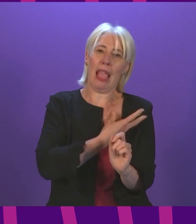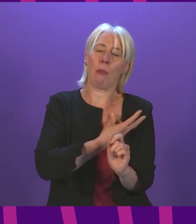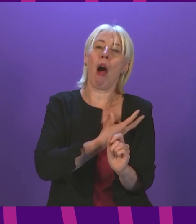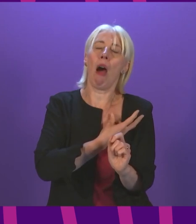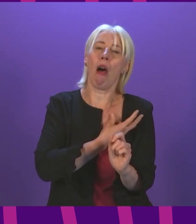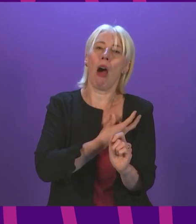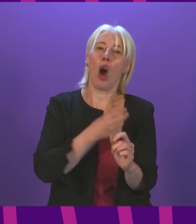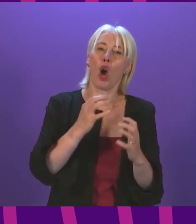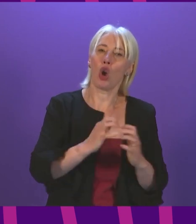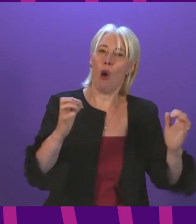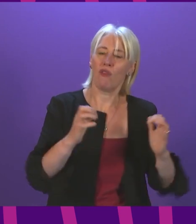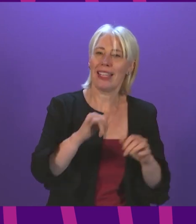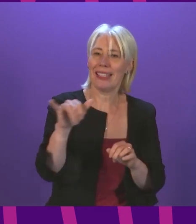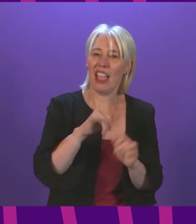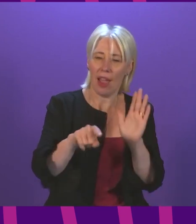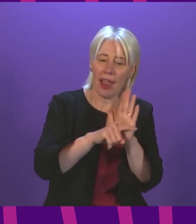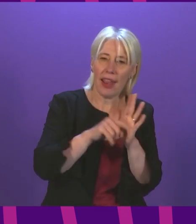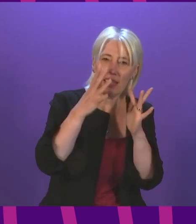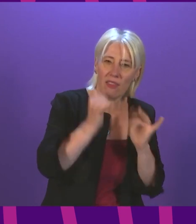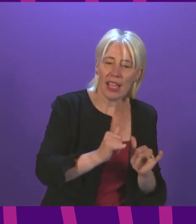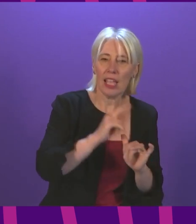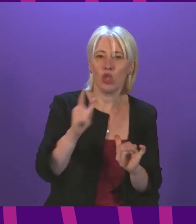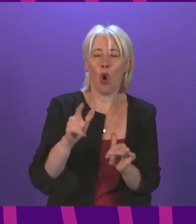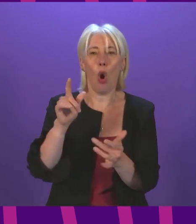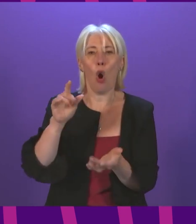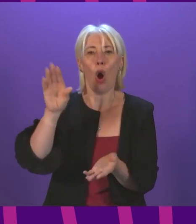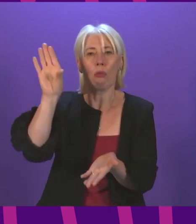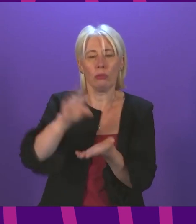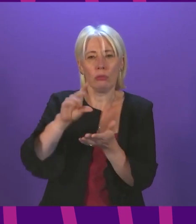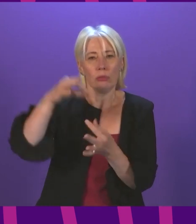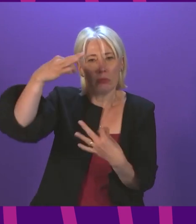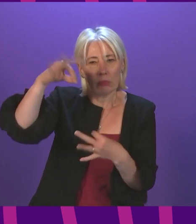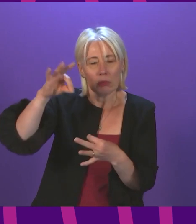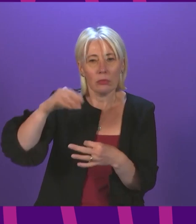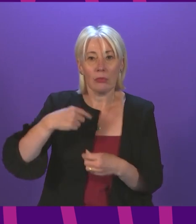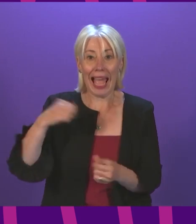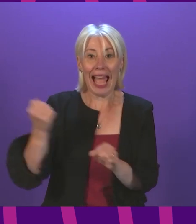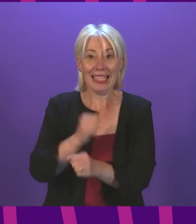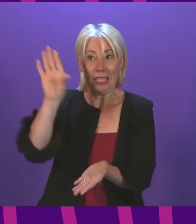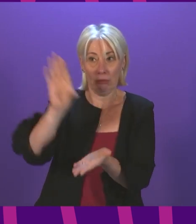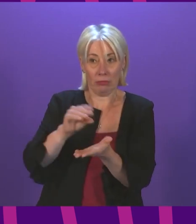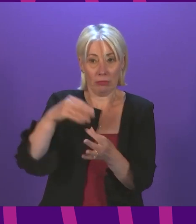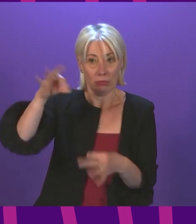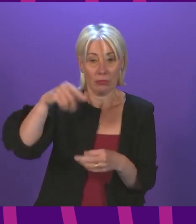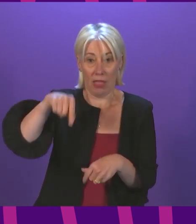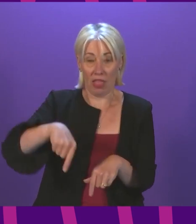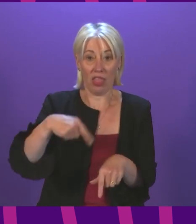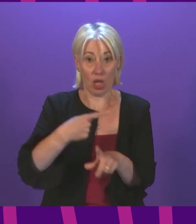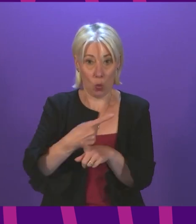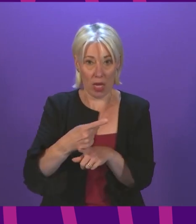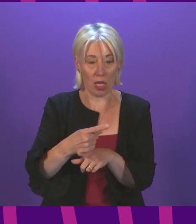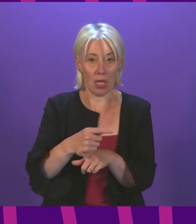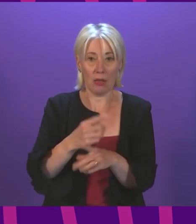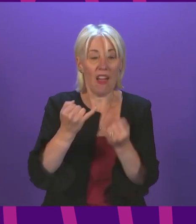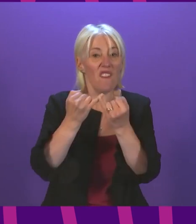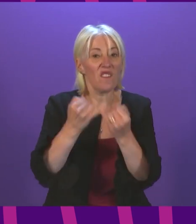or a negative test so I downloaded my vaccine PDF this week it was incomplete as it failed to include the details